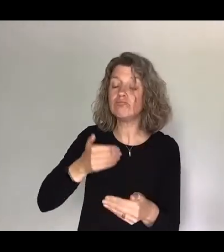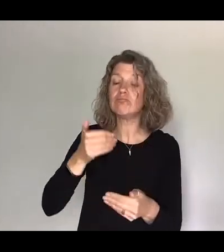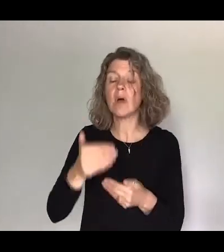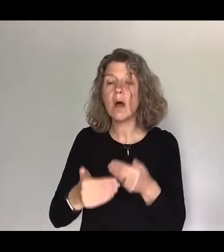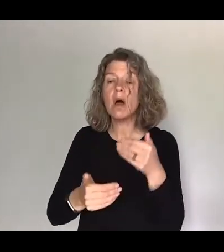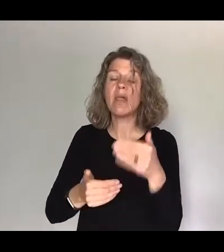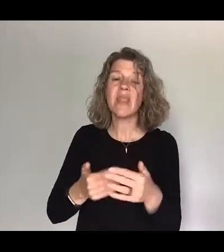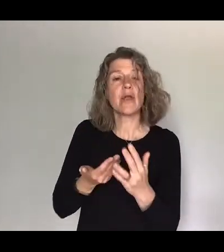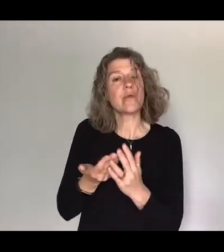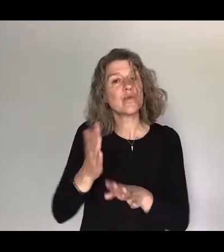nature that he is faithful